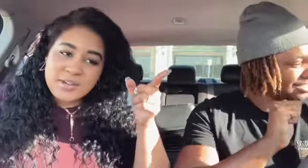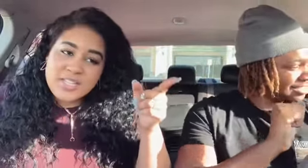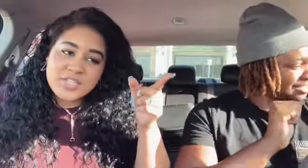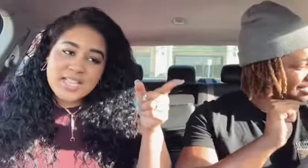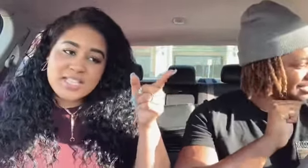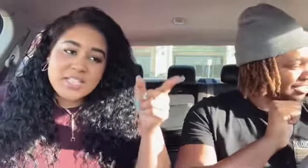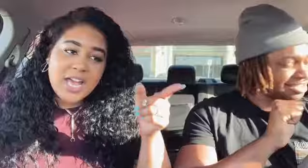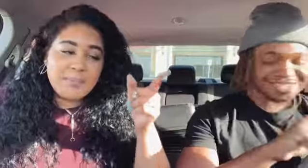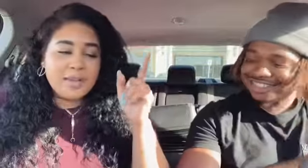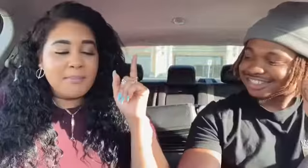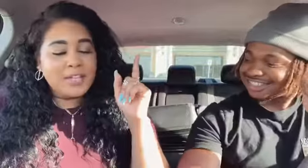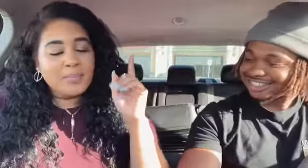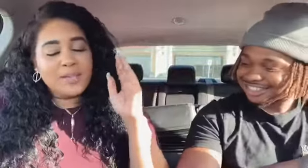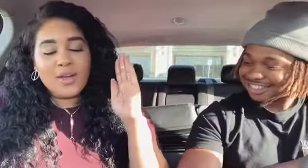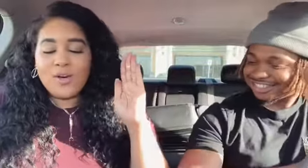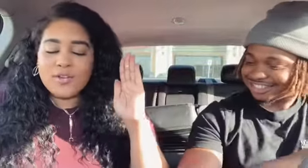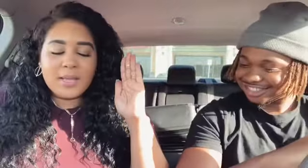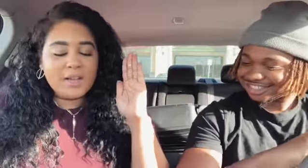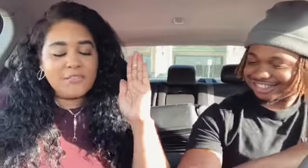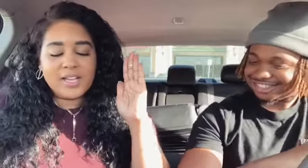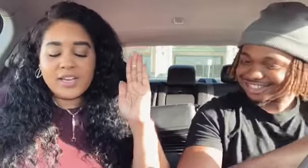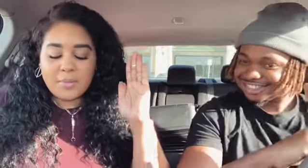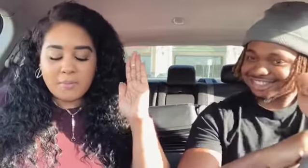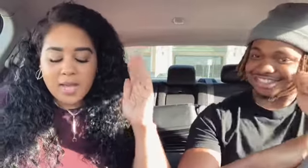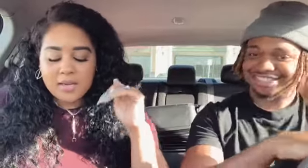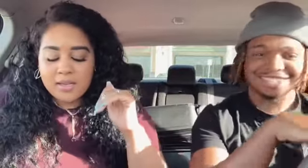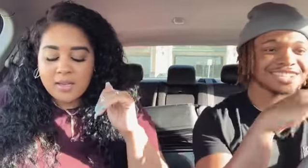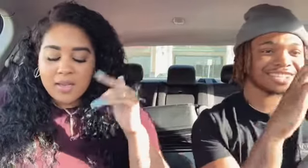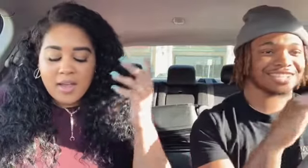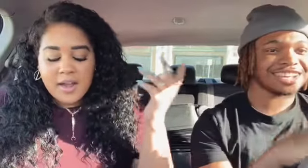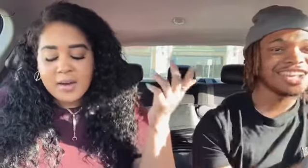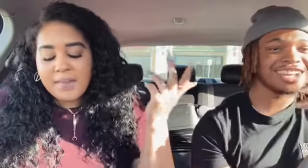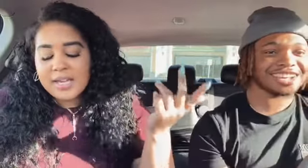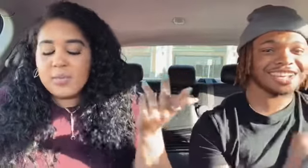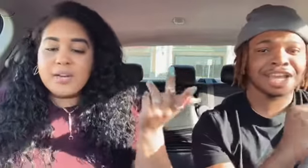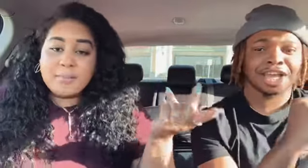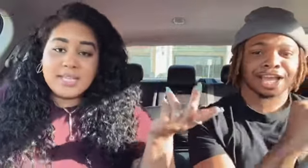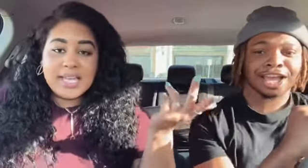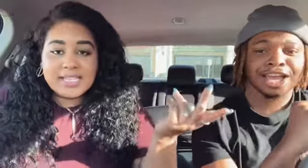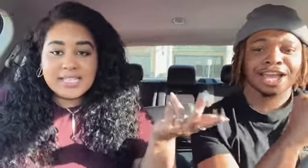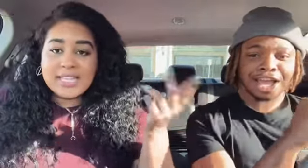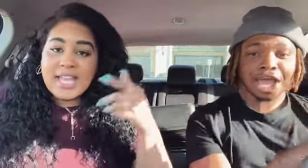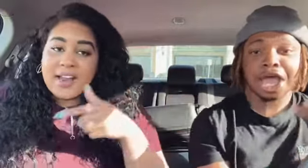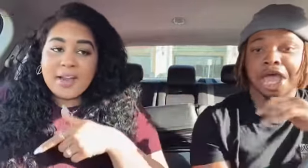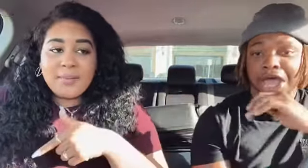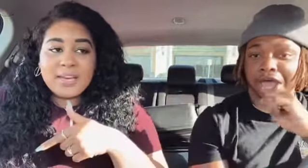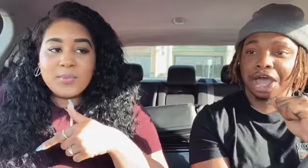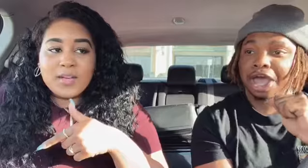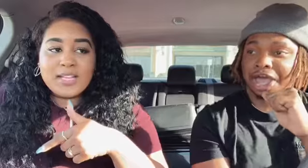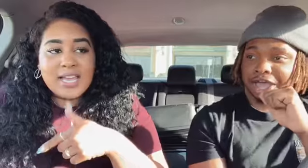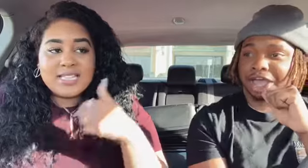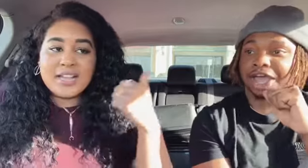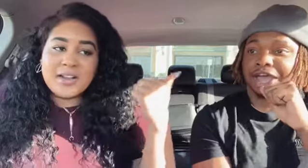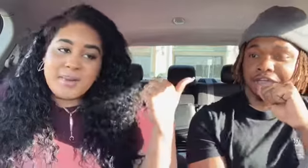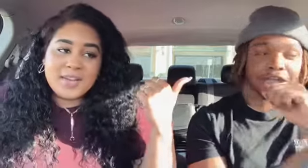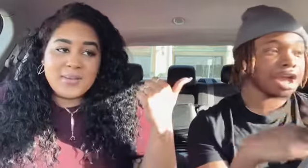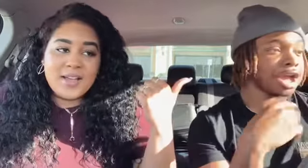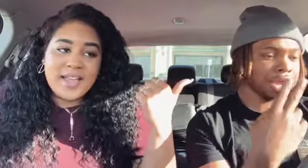it'll hit you like a chopper And make you be whole like my fuckin' alma mater Everybody wanna be like me Everybody want class, everybody want